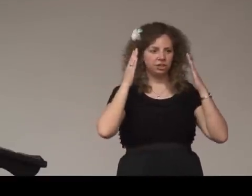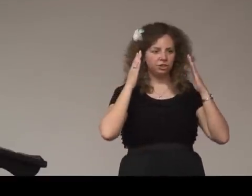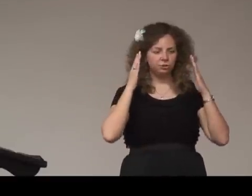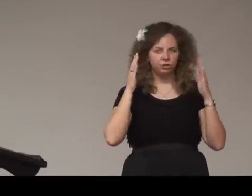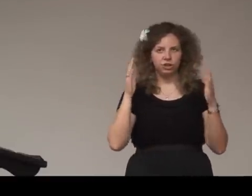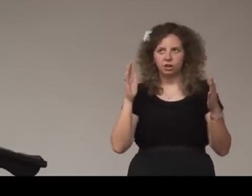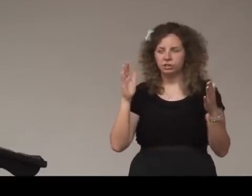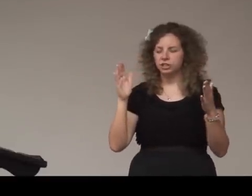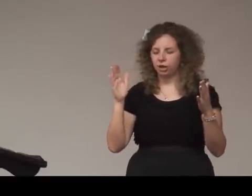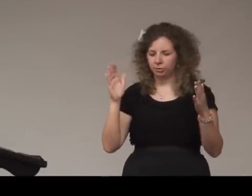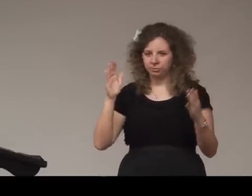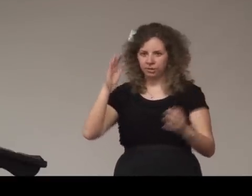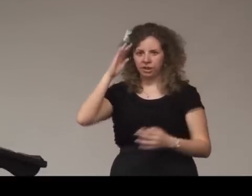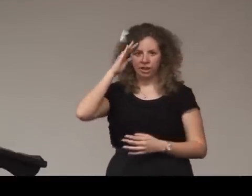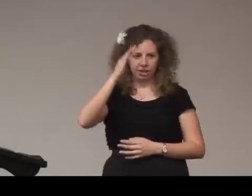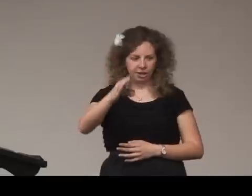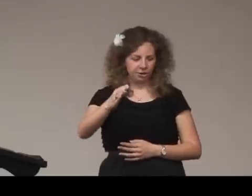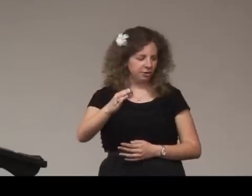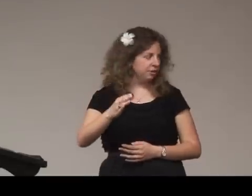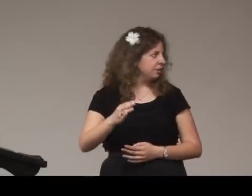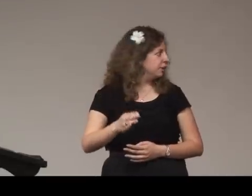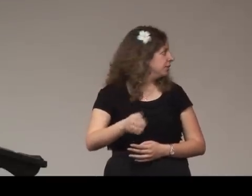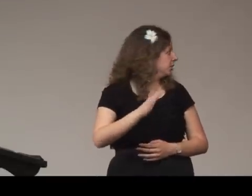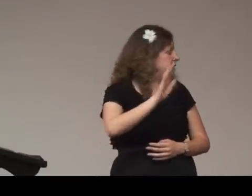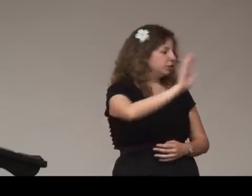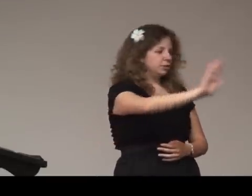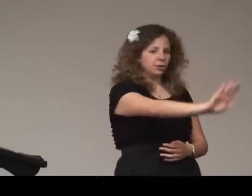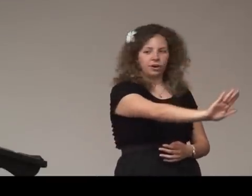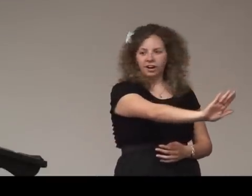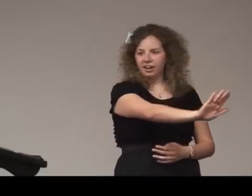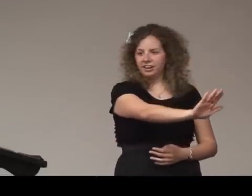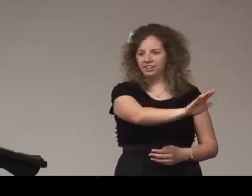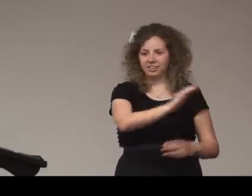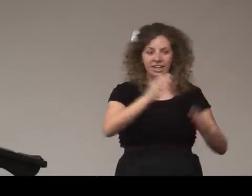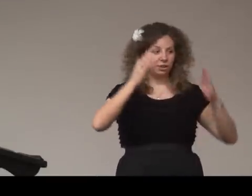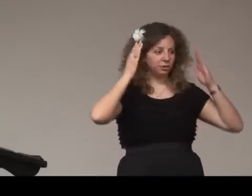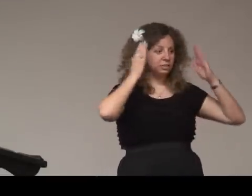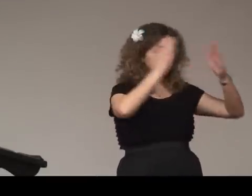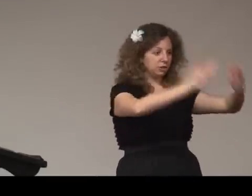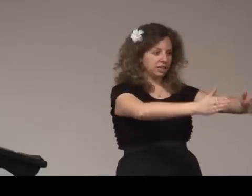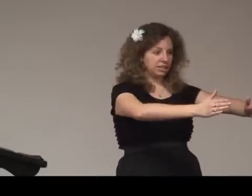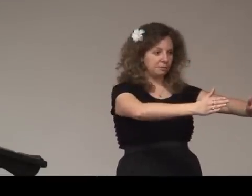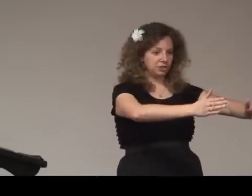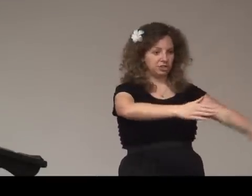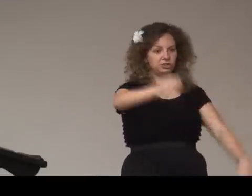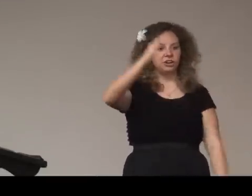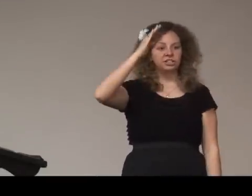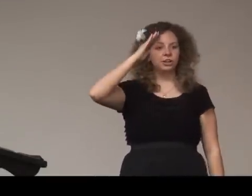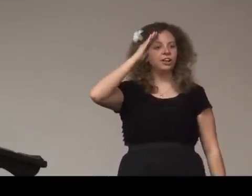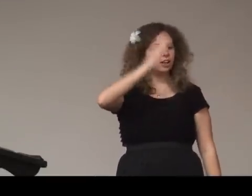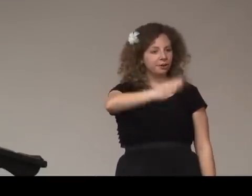then you you're not going to go hello your okay you're going to be looking at that person you're going to hello